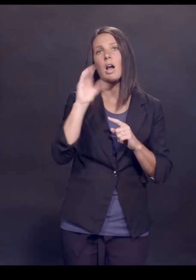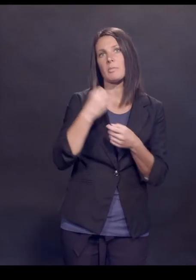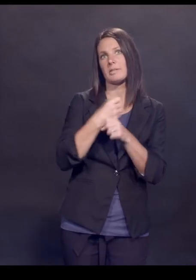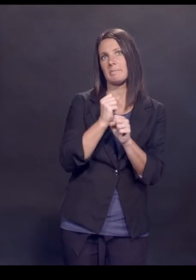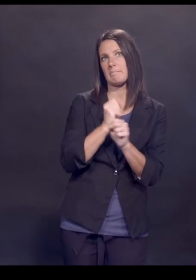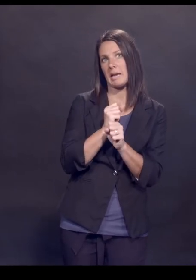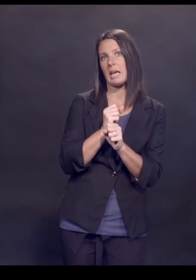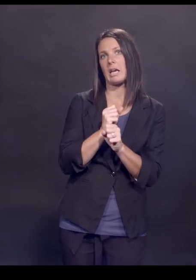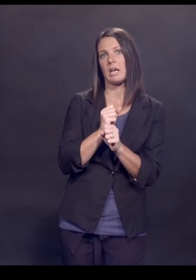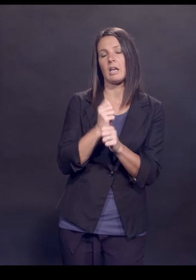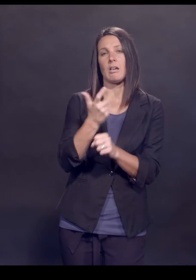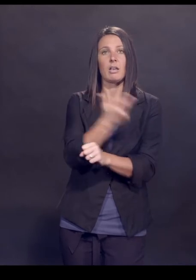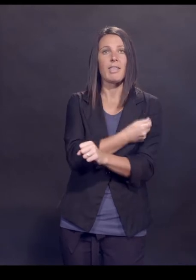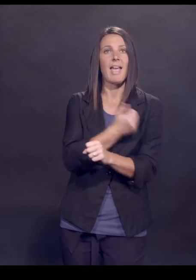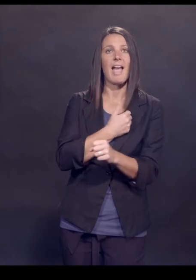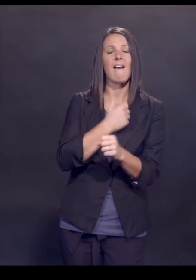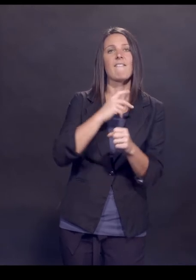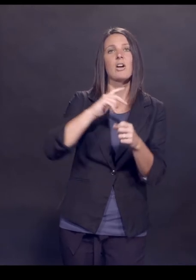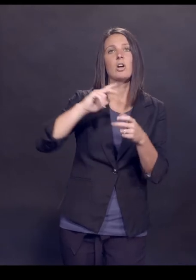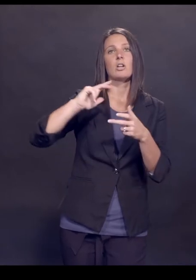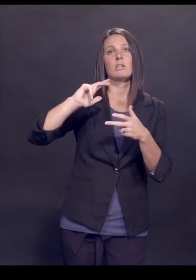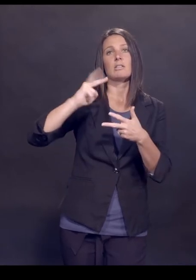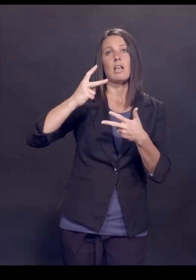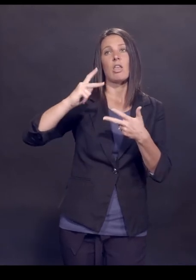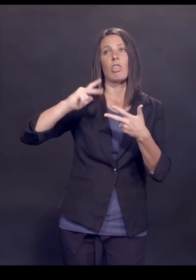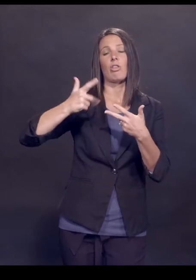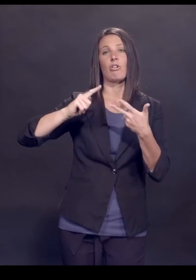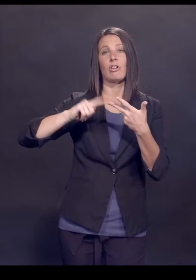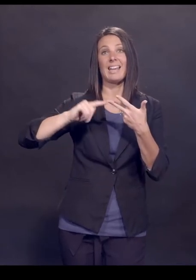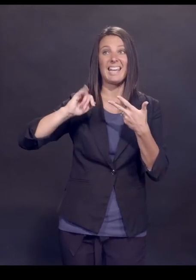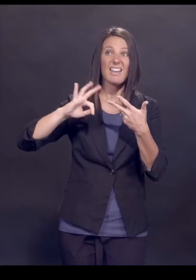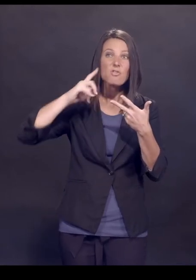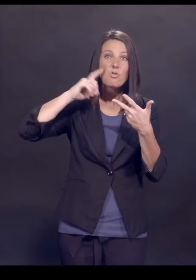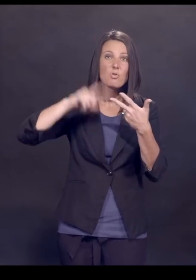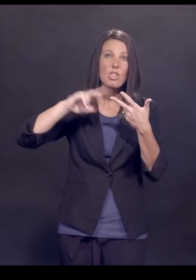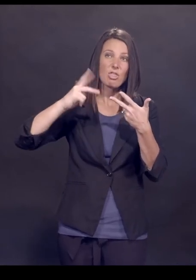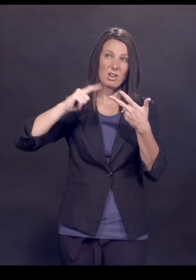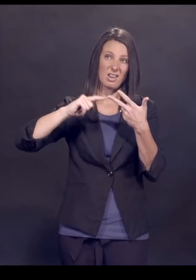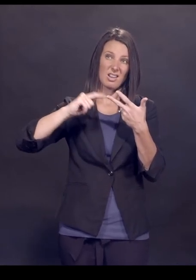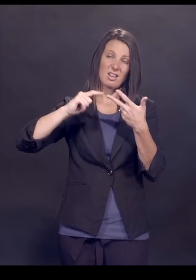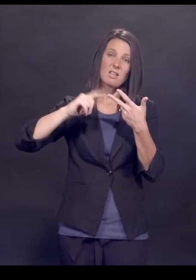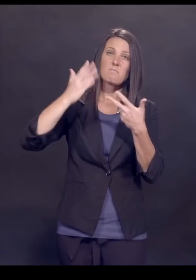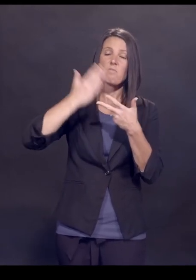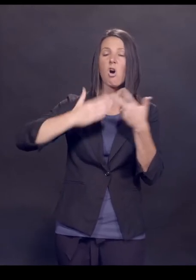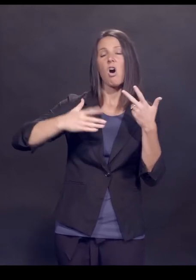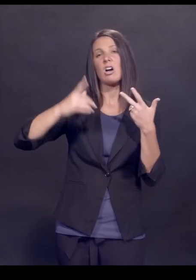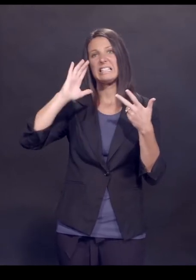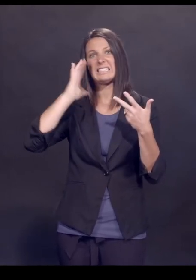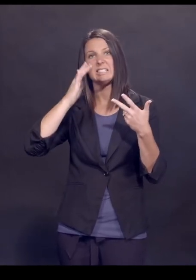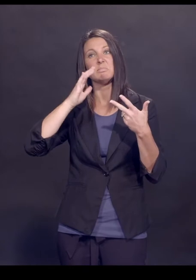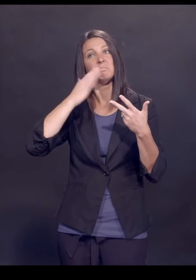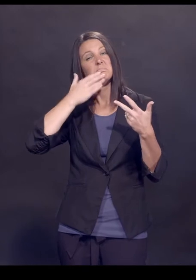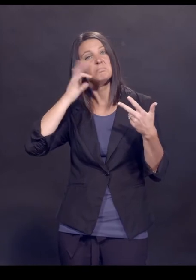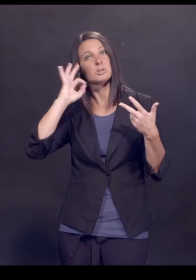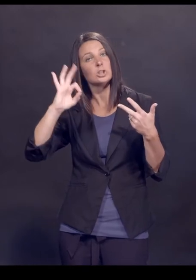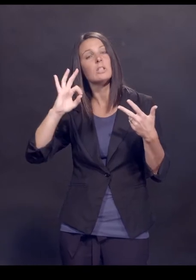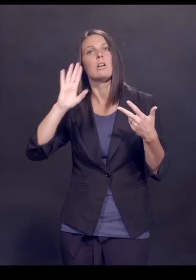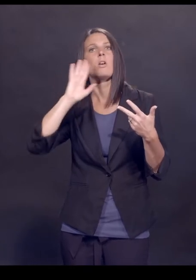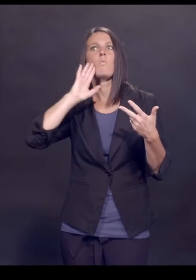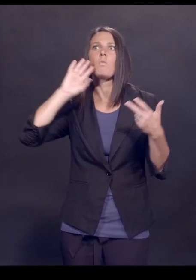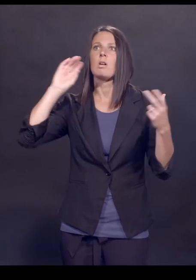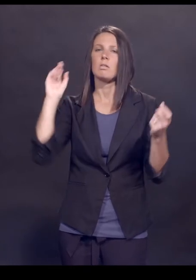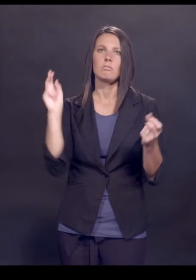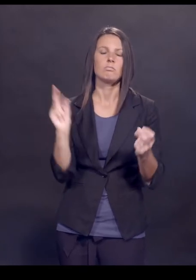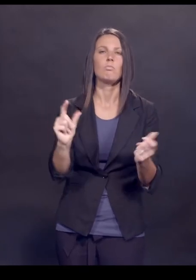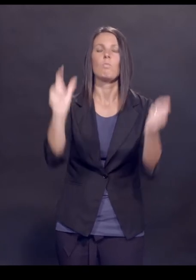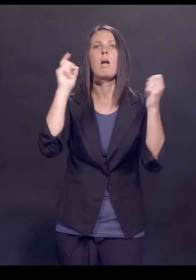they do phase two, phase three. And then if it looks promising in phase three, then they build a building and then they mass produce. That also was different here.